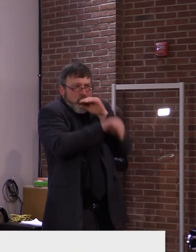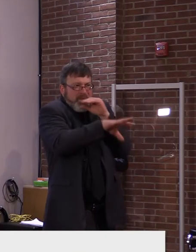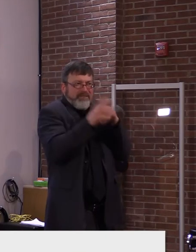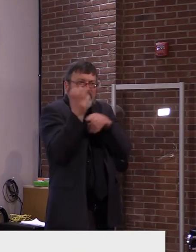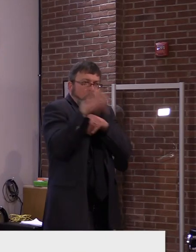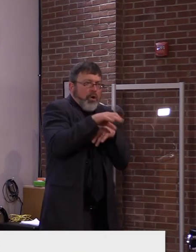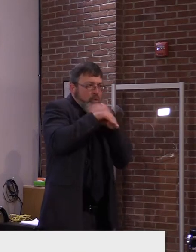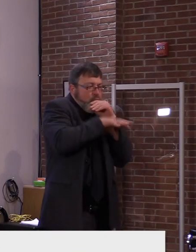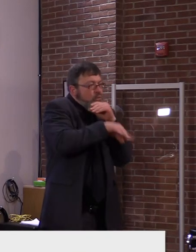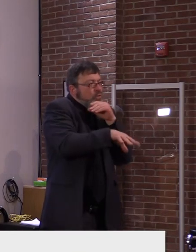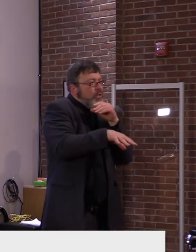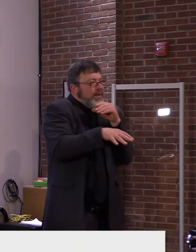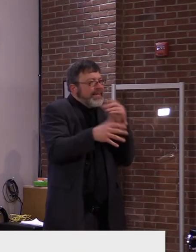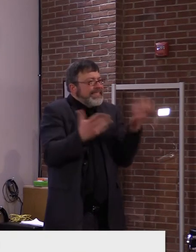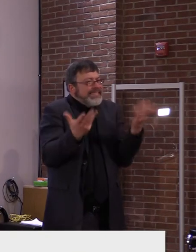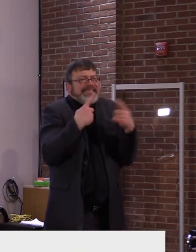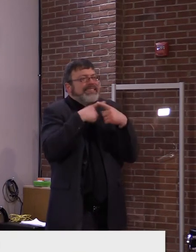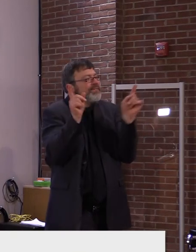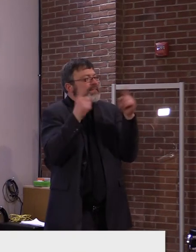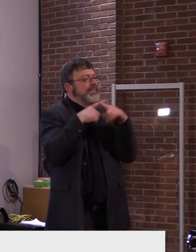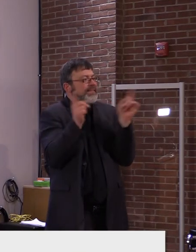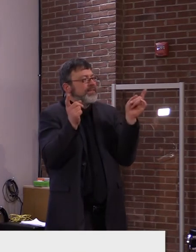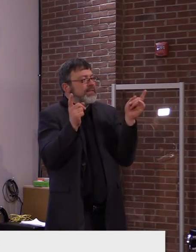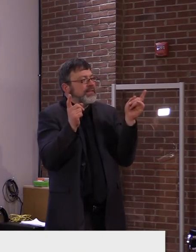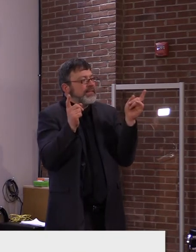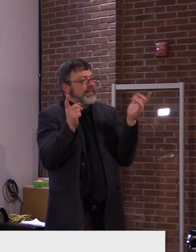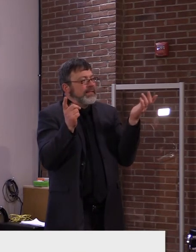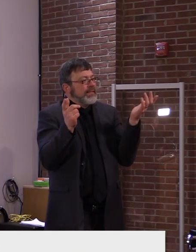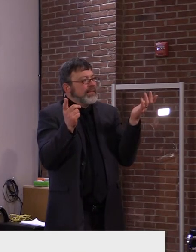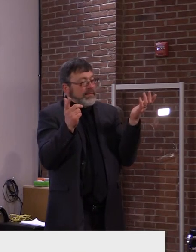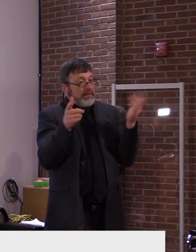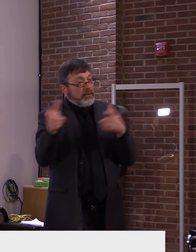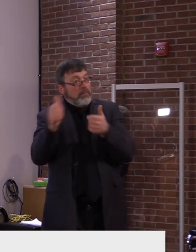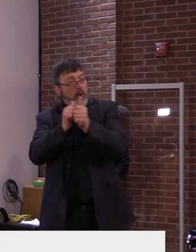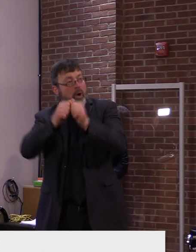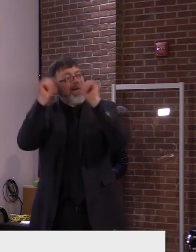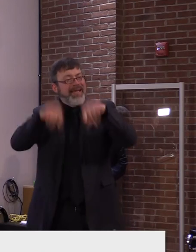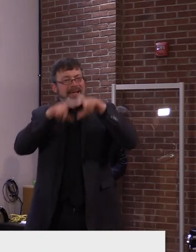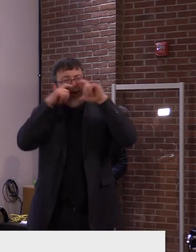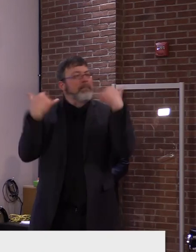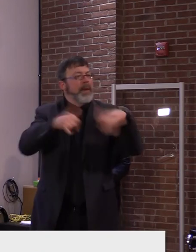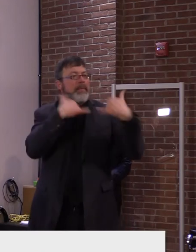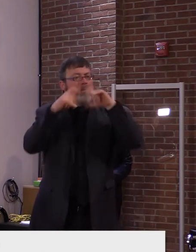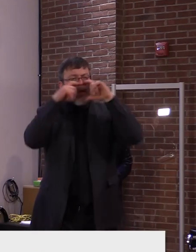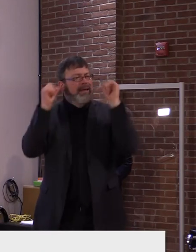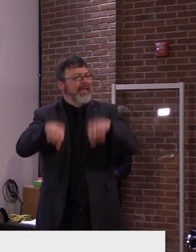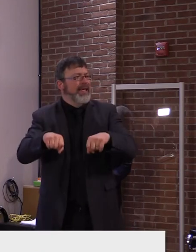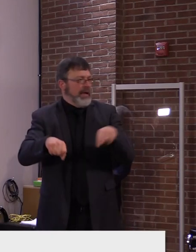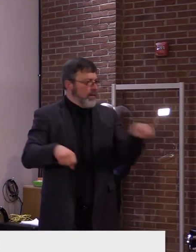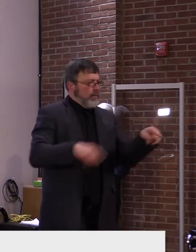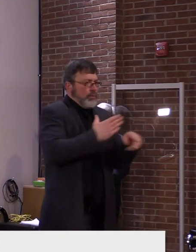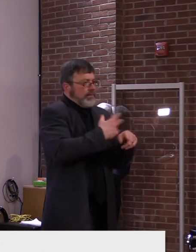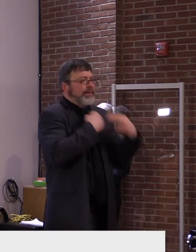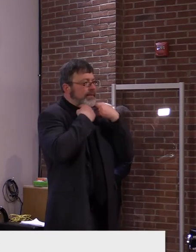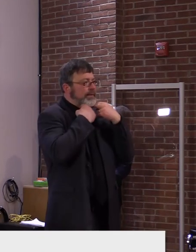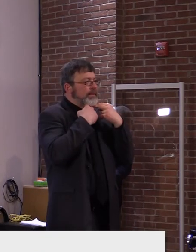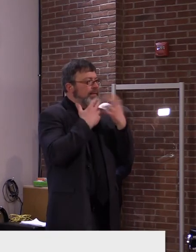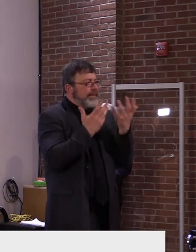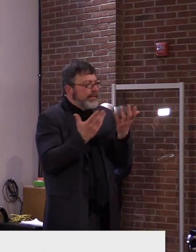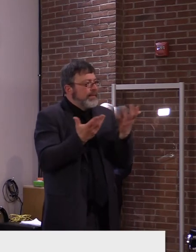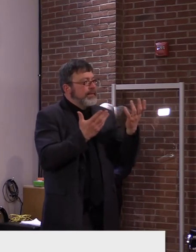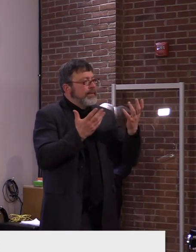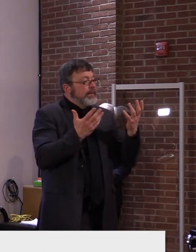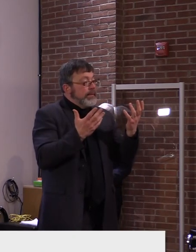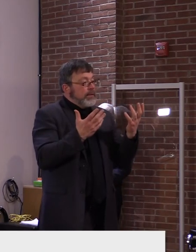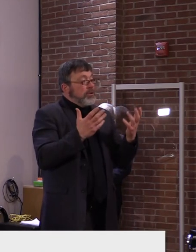for when they're using their instruments. So bottom line is that's kind of where we're at now. We're certainly looking for feedback as people begin to implement the guidance.